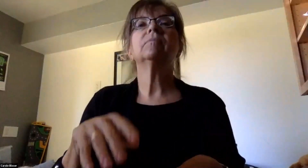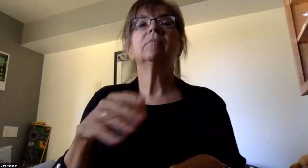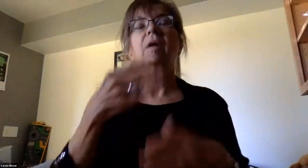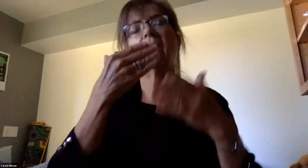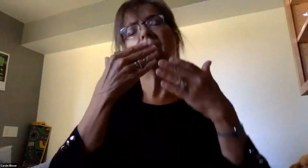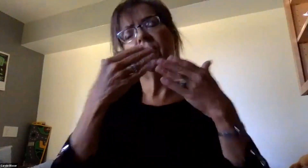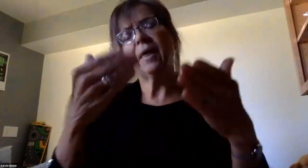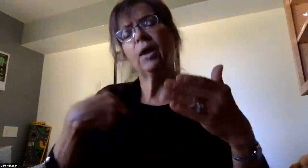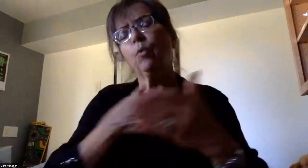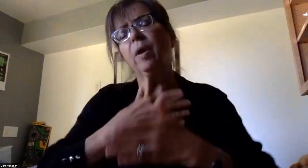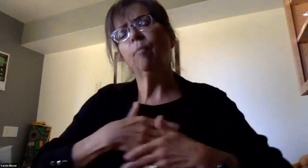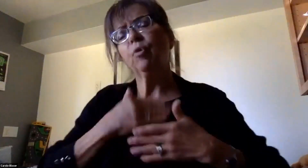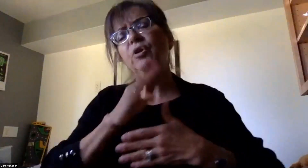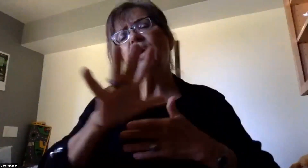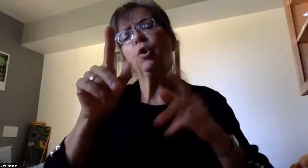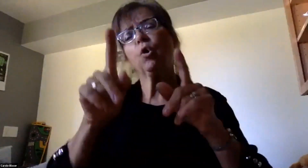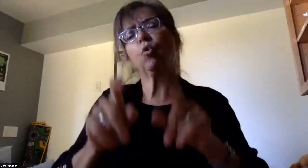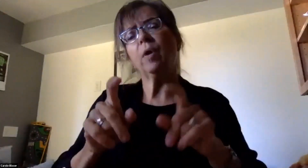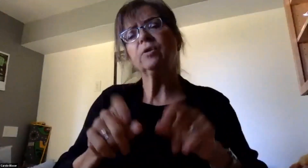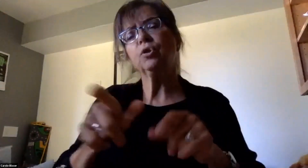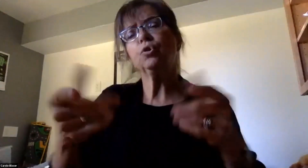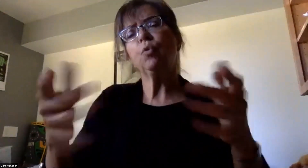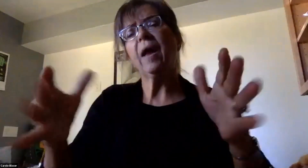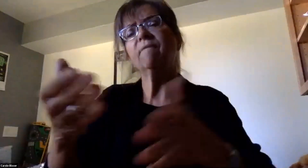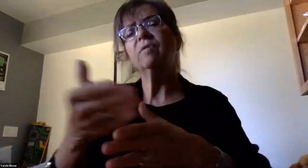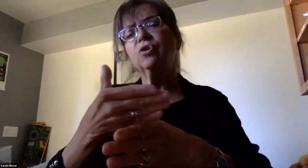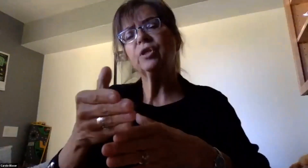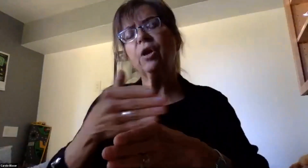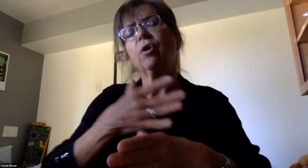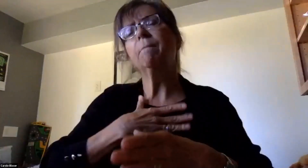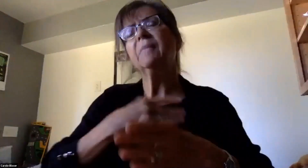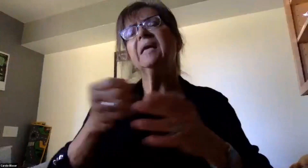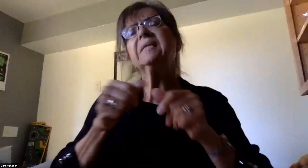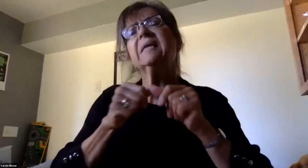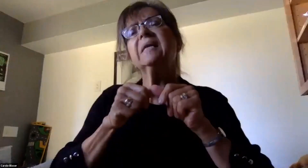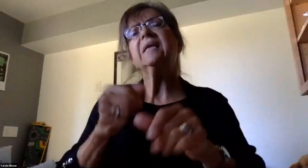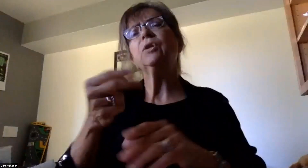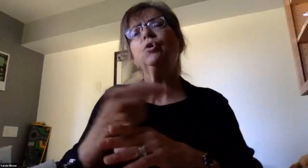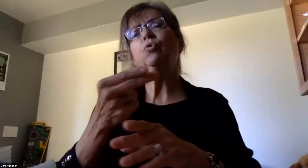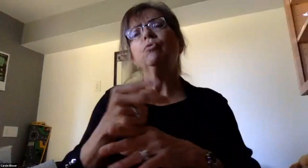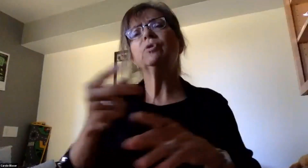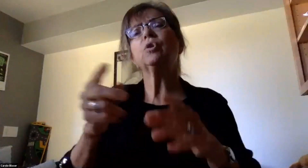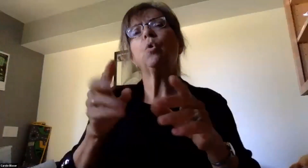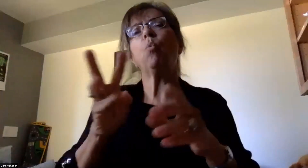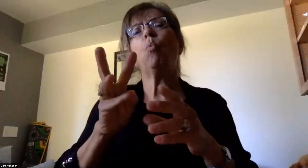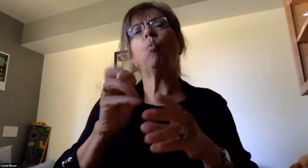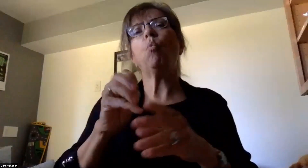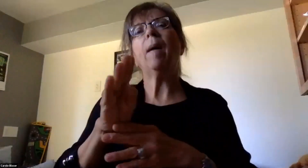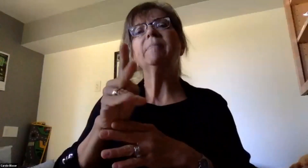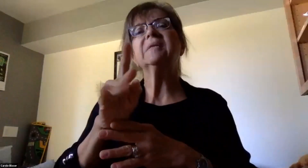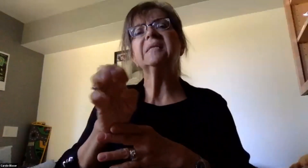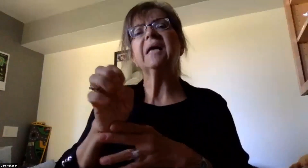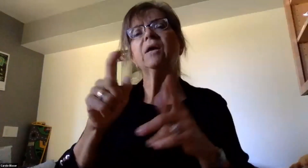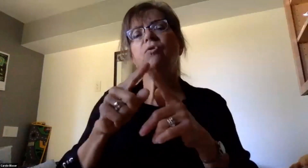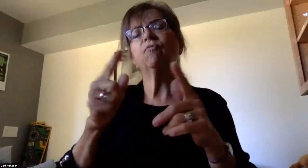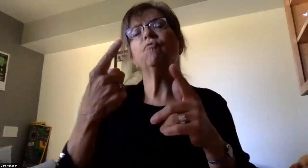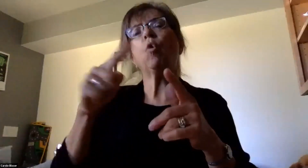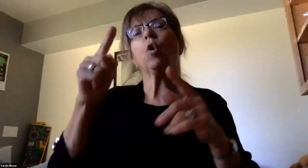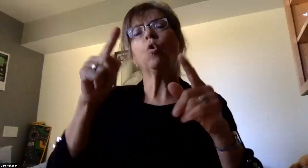you. We appreciate your questions that you have shared and please continue to use the district website to access those frequently asked questions.